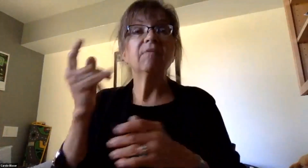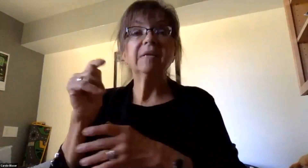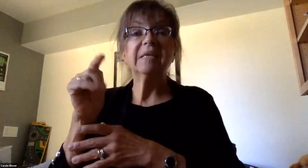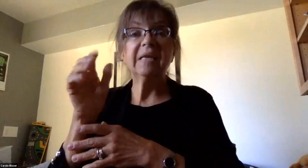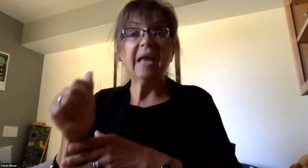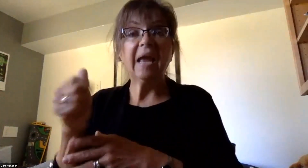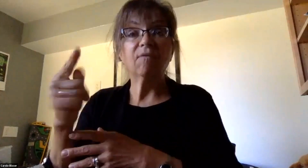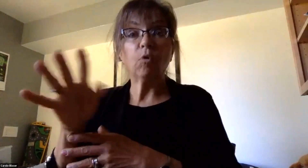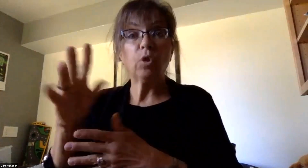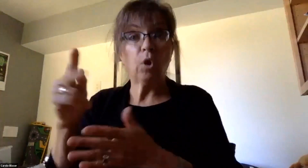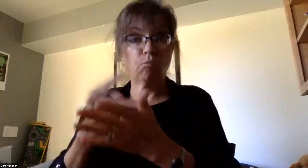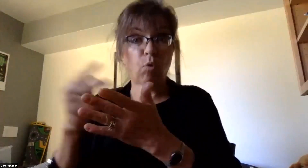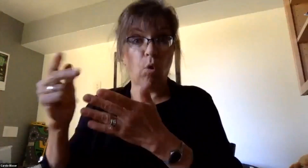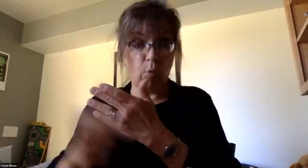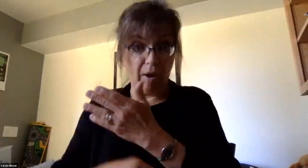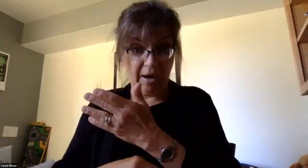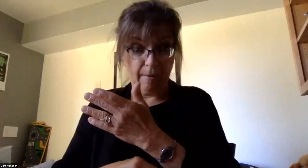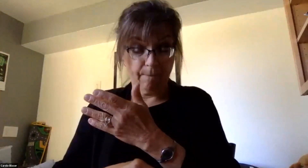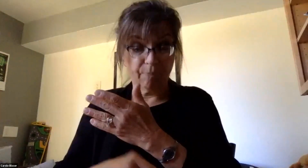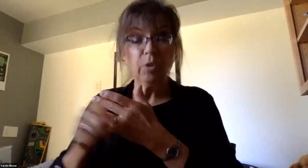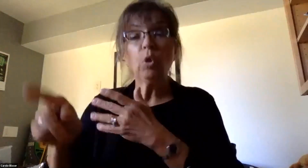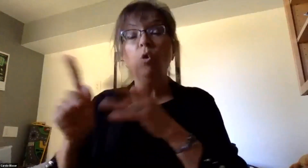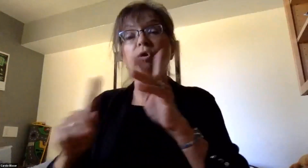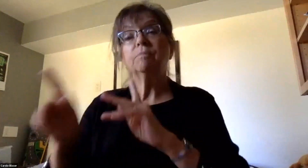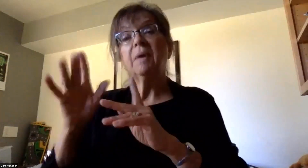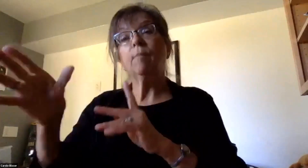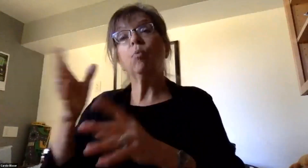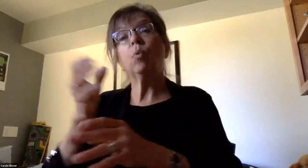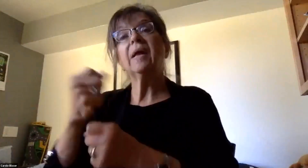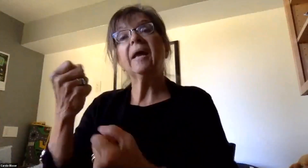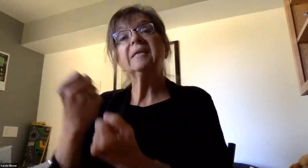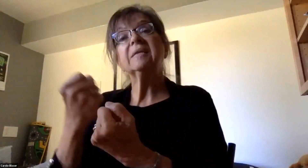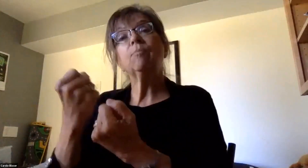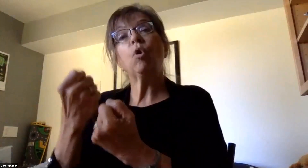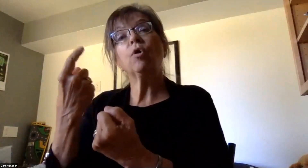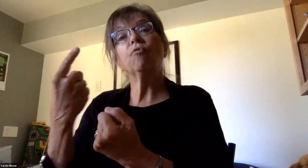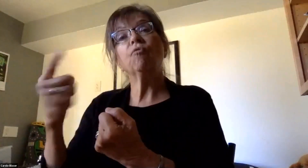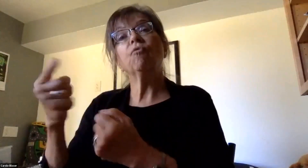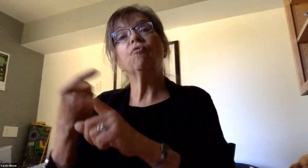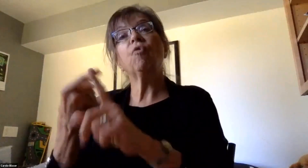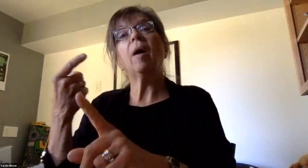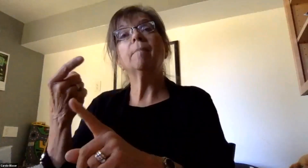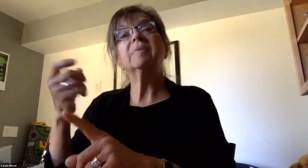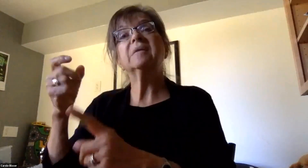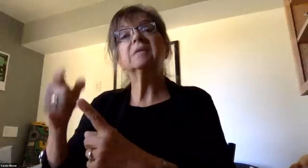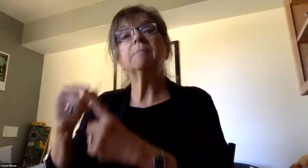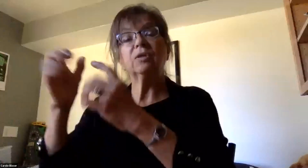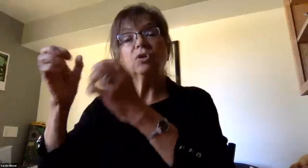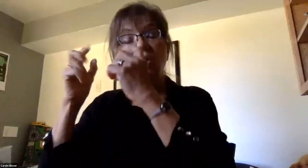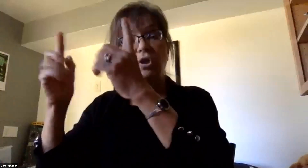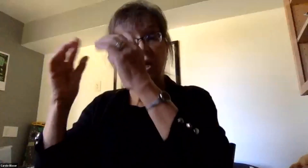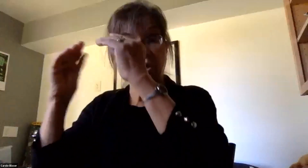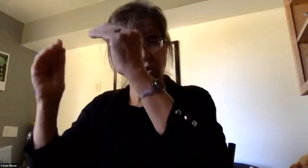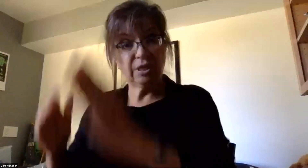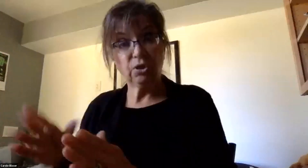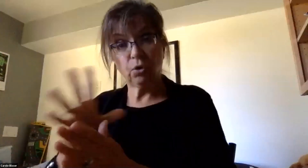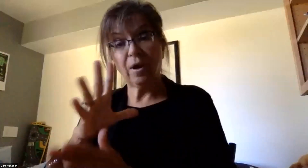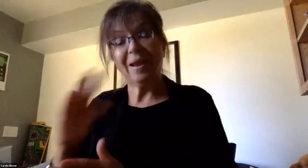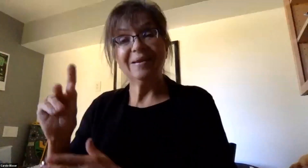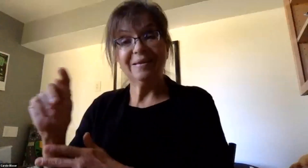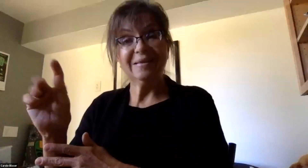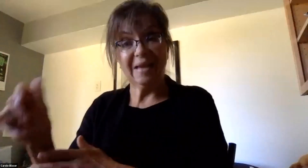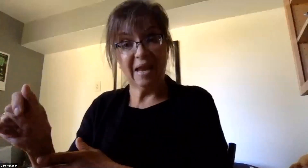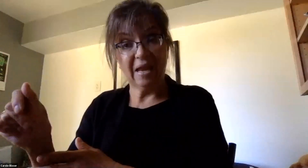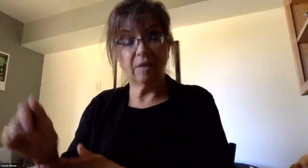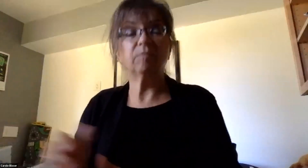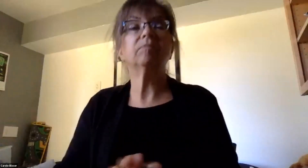program, those individuals will be receiving support from both their special education teacher and teaching assistants. The